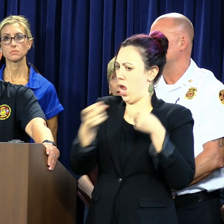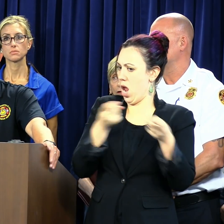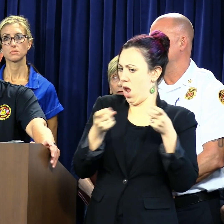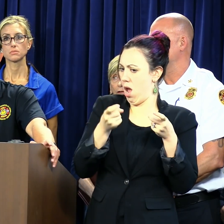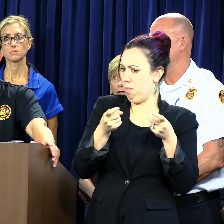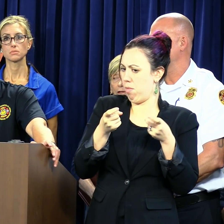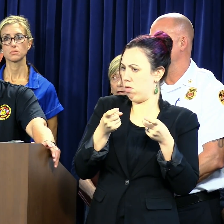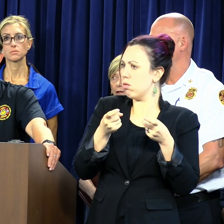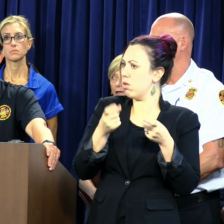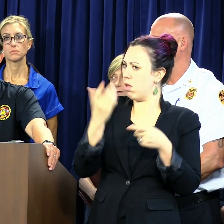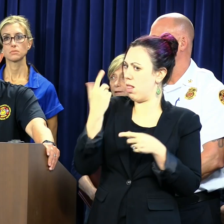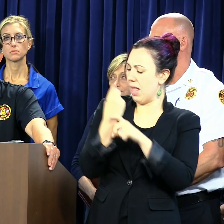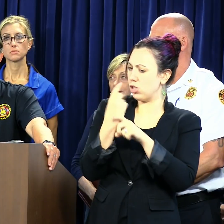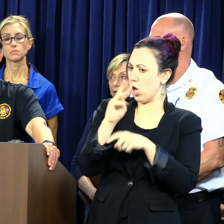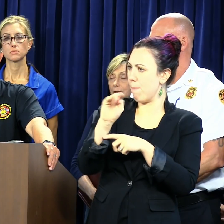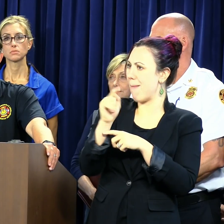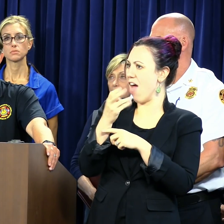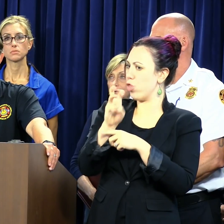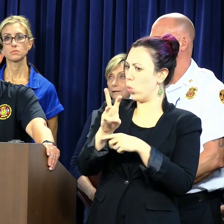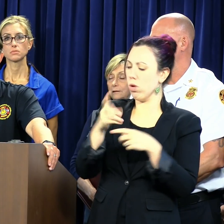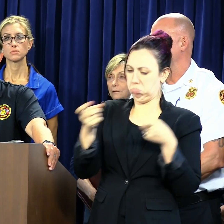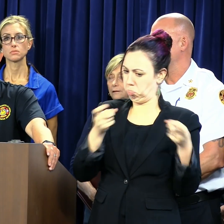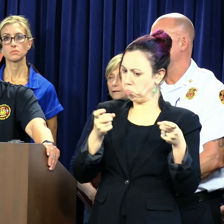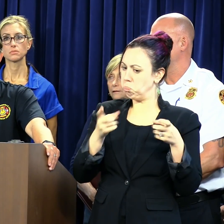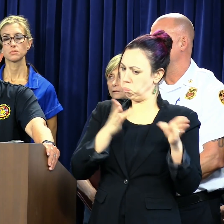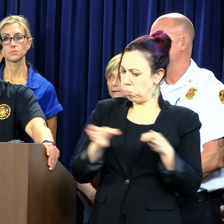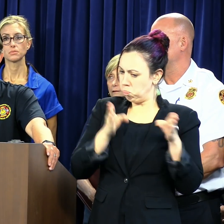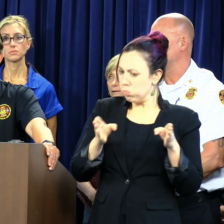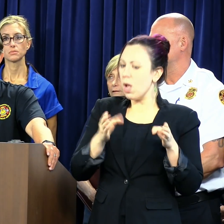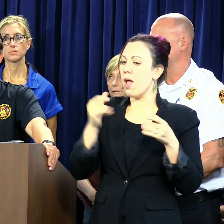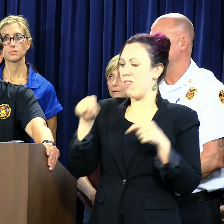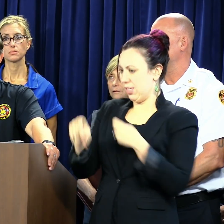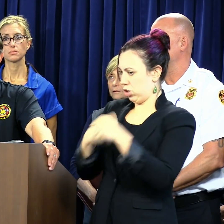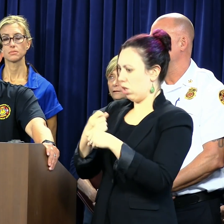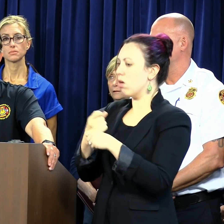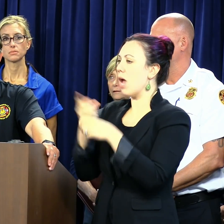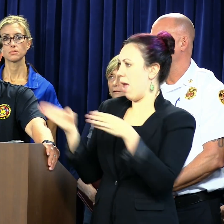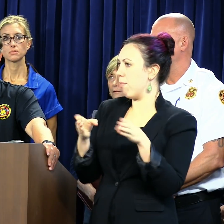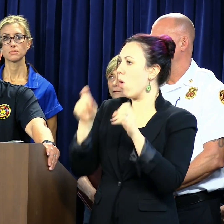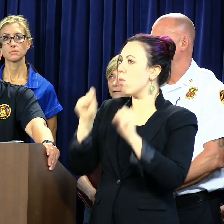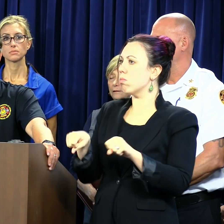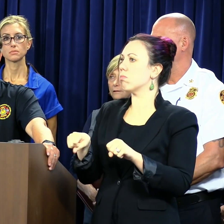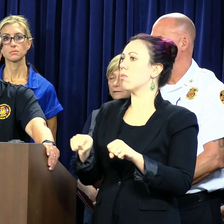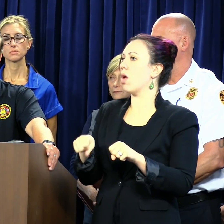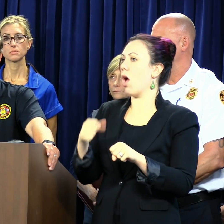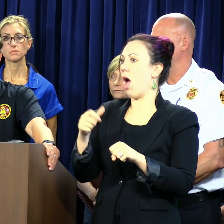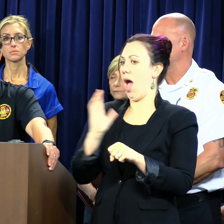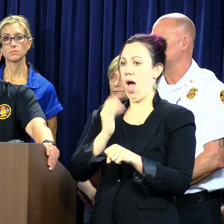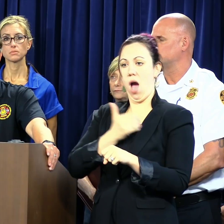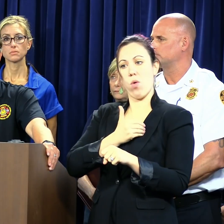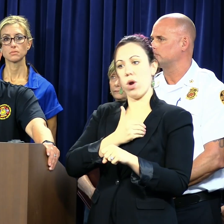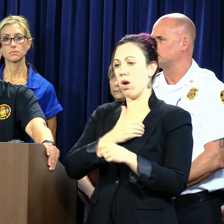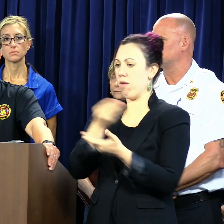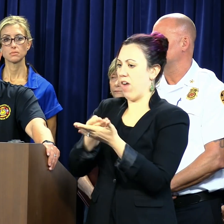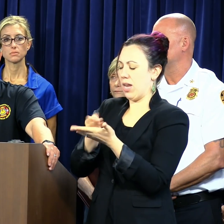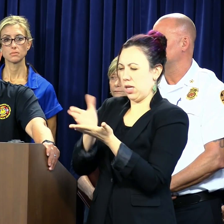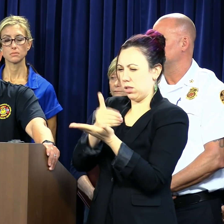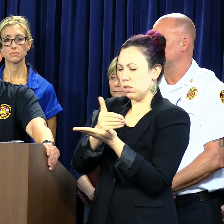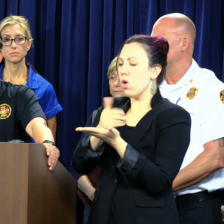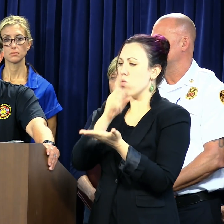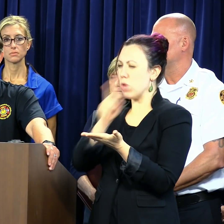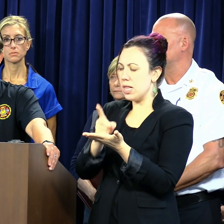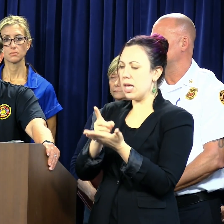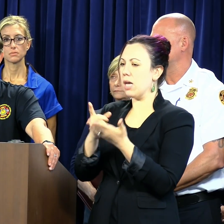and are prepared to handle this because we put our financial house on stable ground, if you will, over